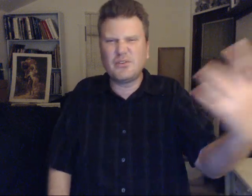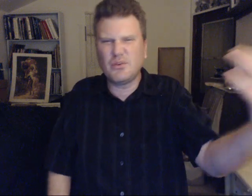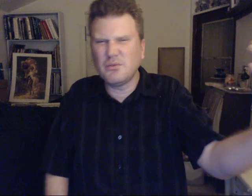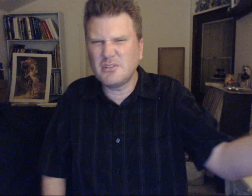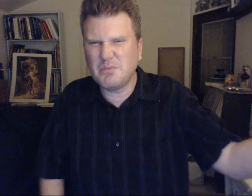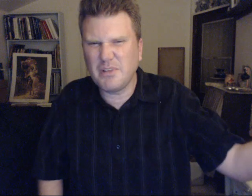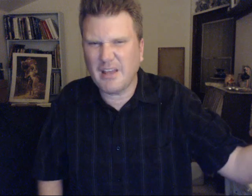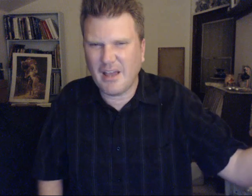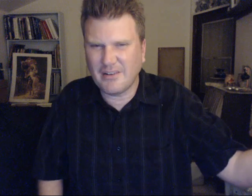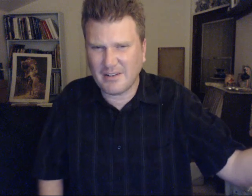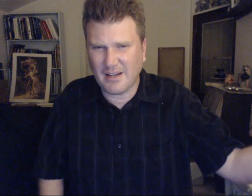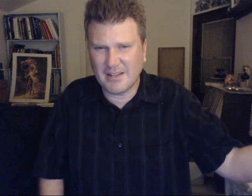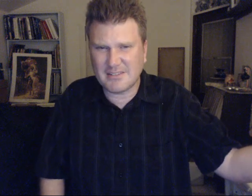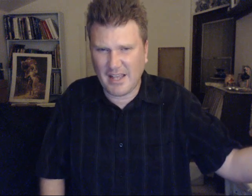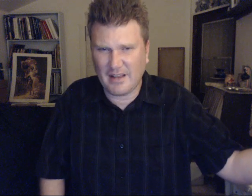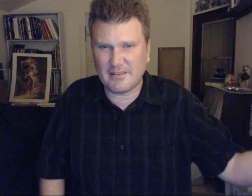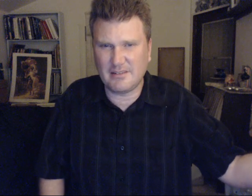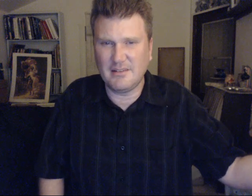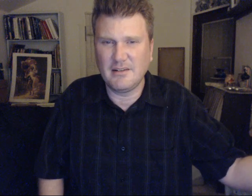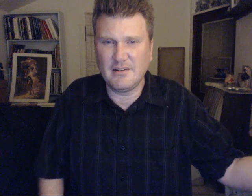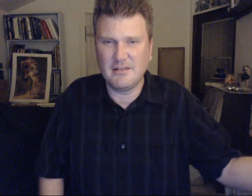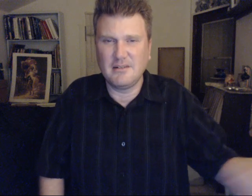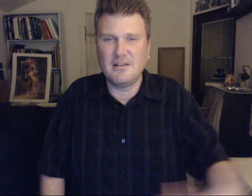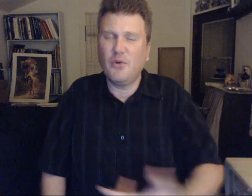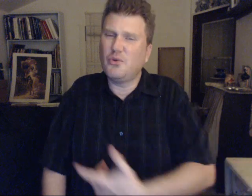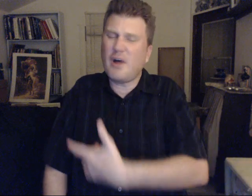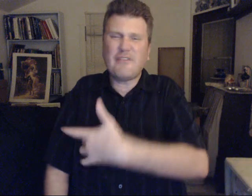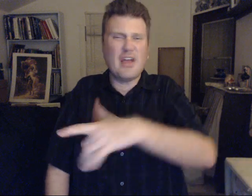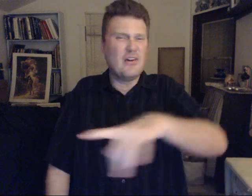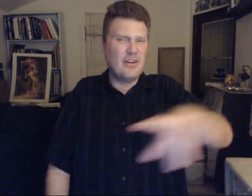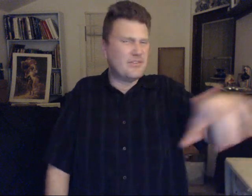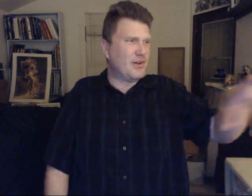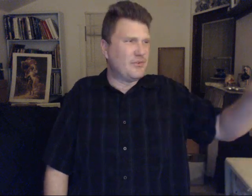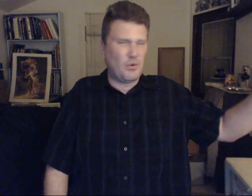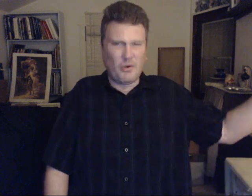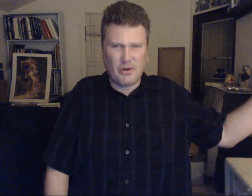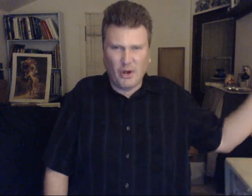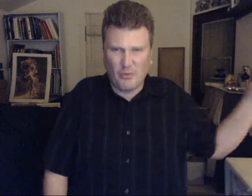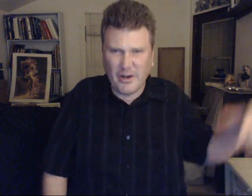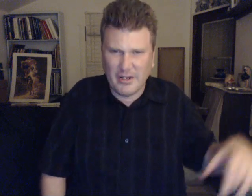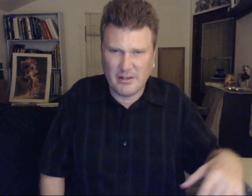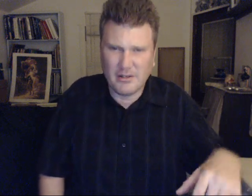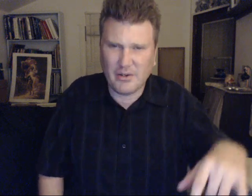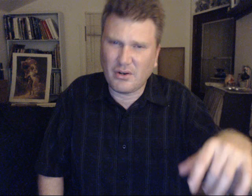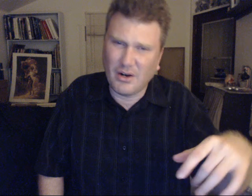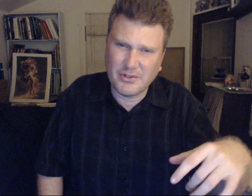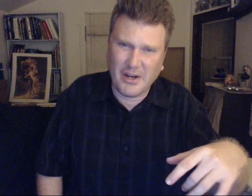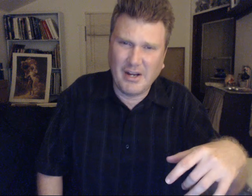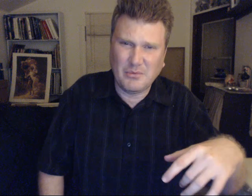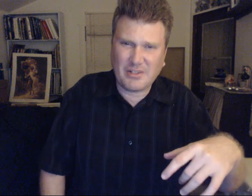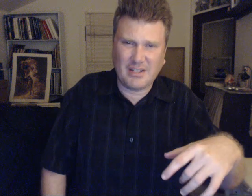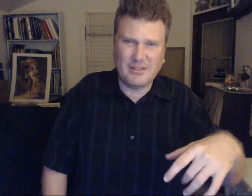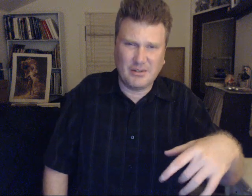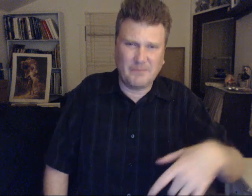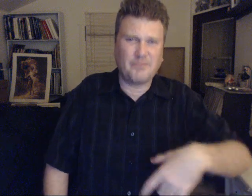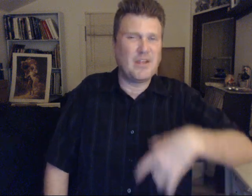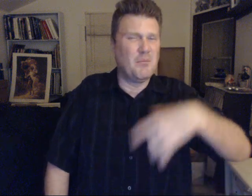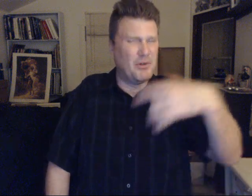Soon to be. Alien contacts. Will you have. Aliens. On your world. Already. They're called. Your animal. Kingdom. Most